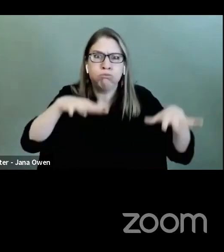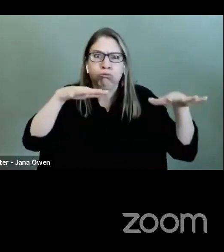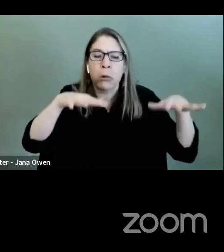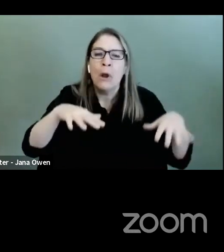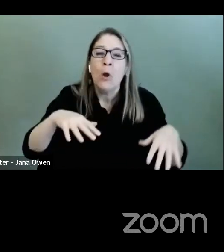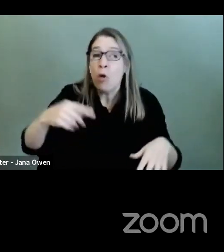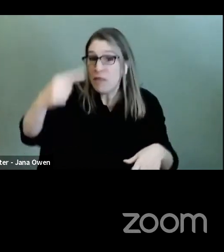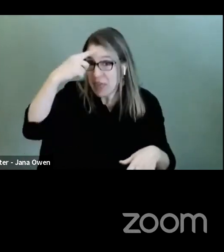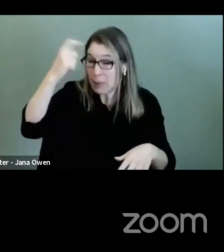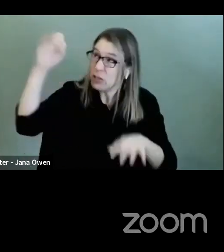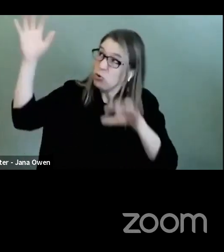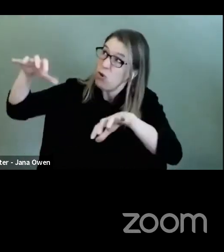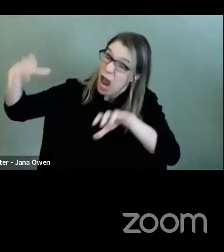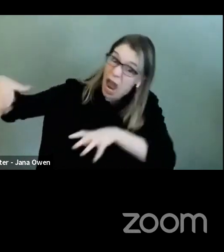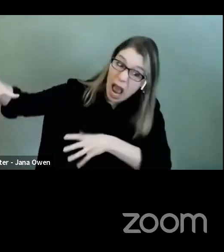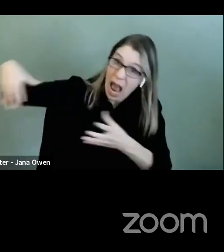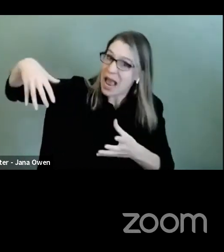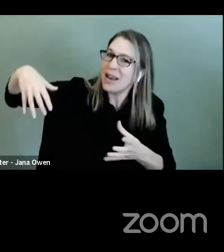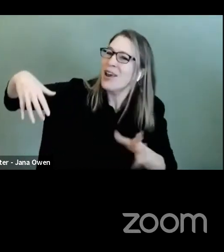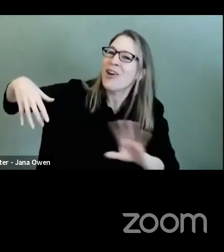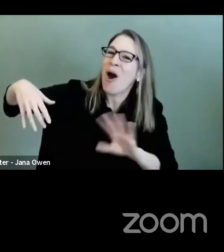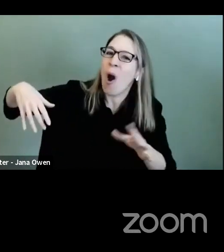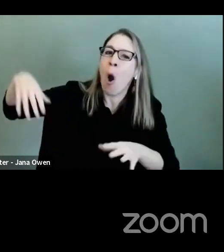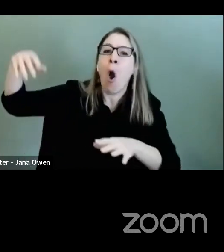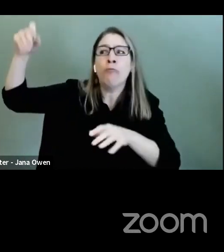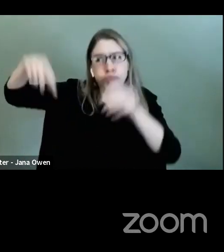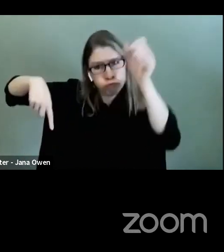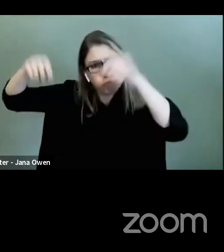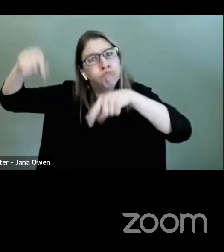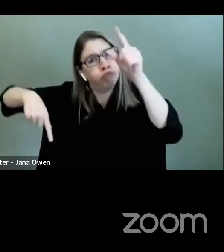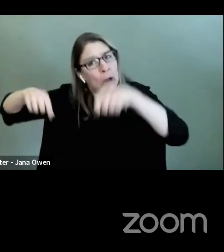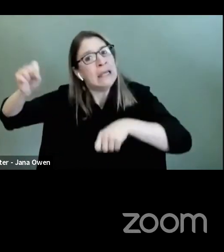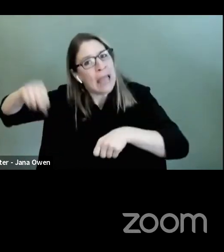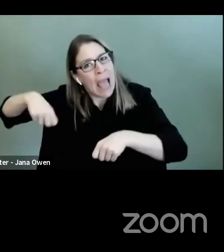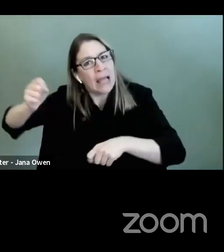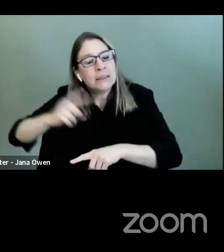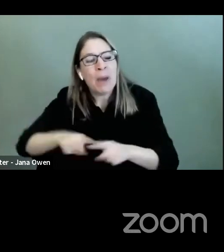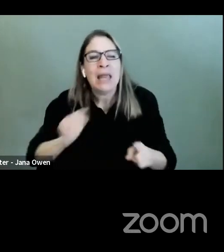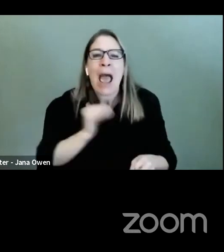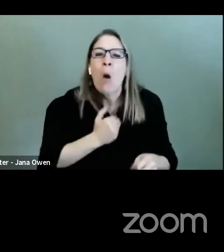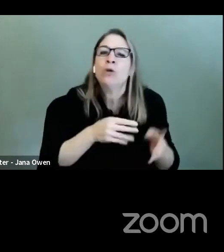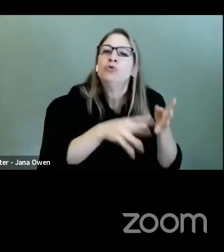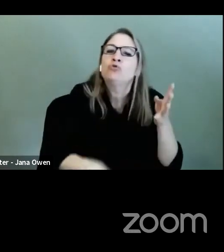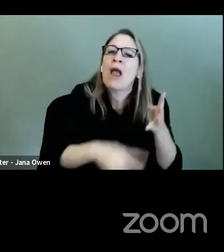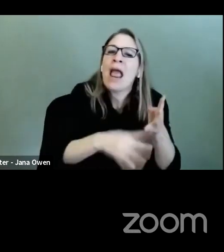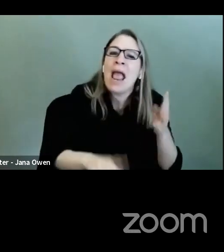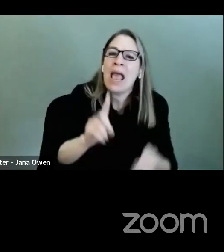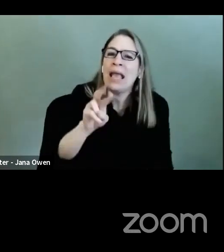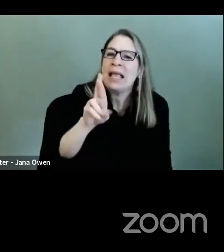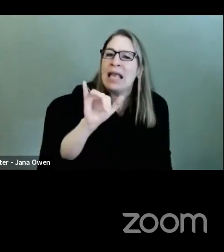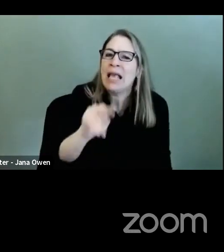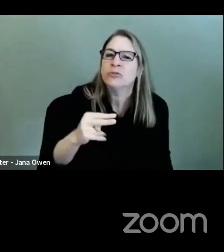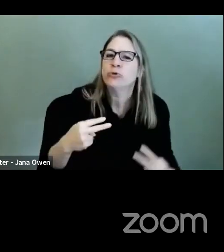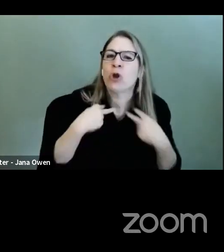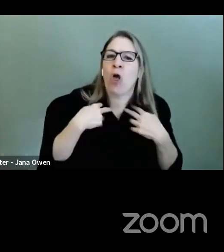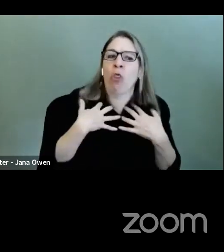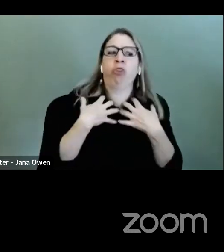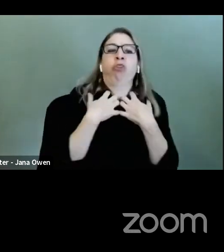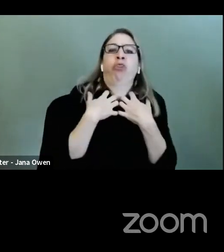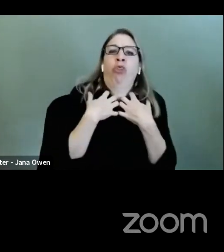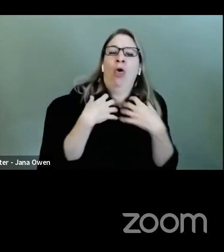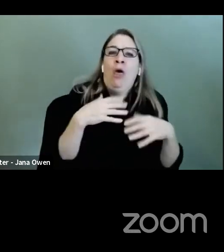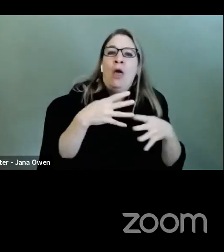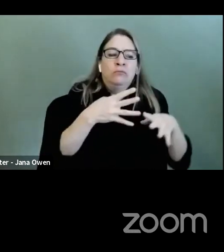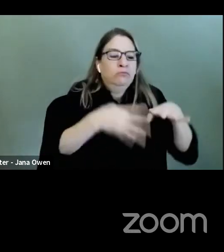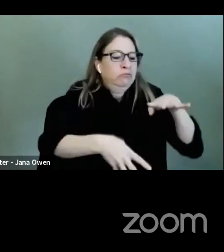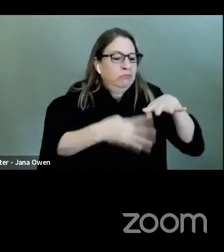drainage systems failed and backed up. And because the drainage system stopped, that's what really created a lot of the